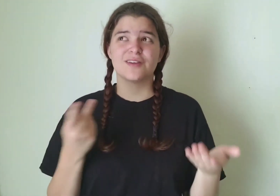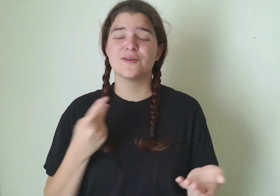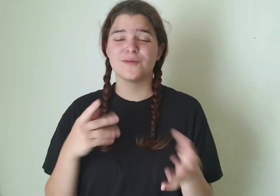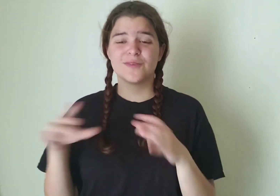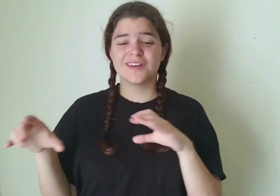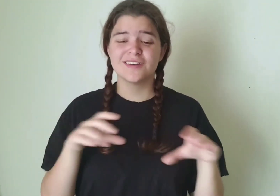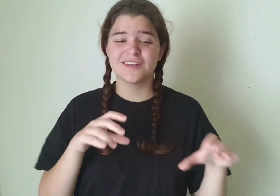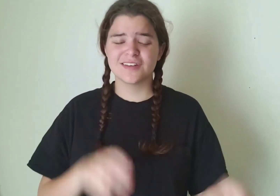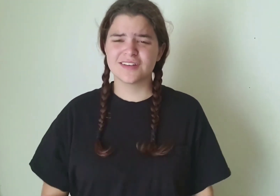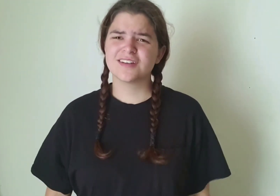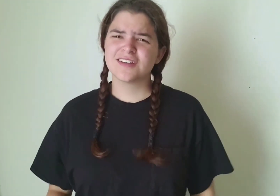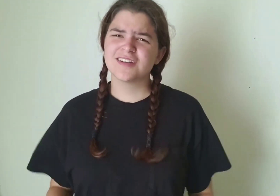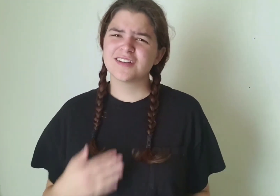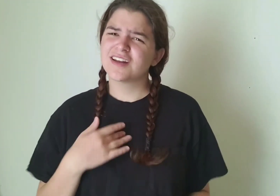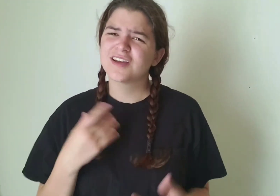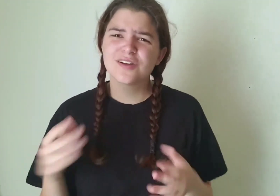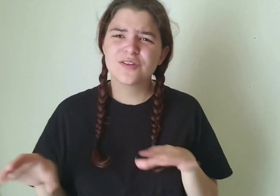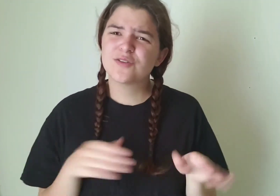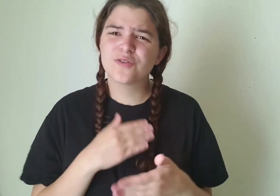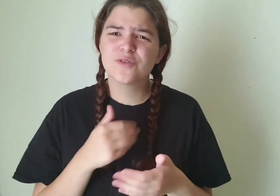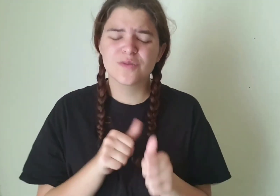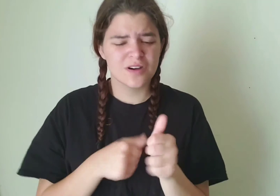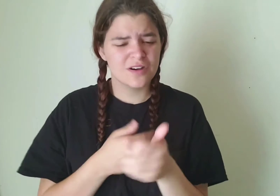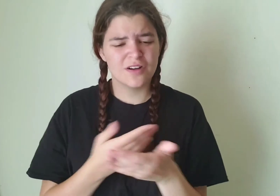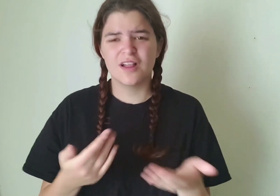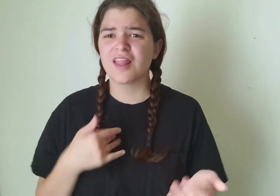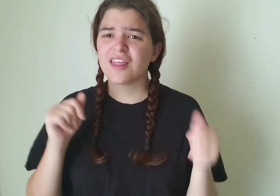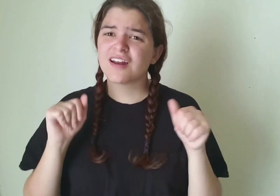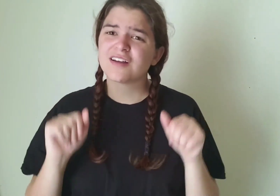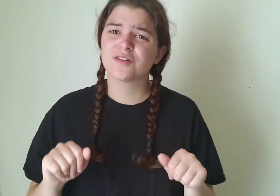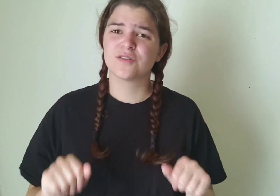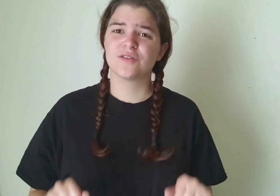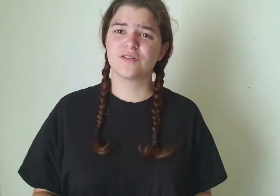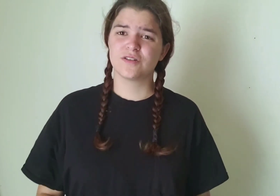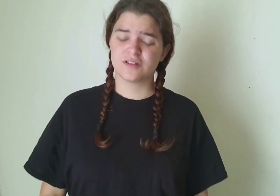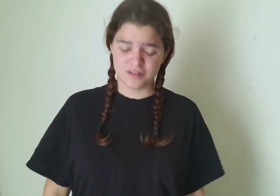we did Did I do all that I could